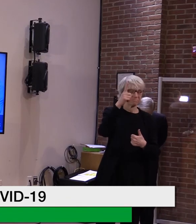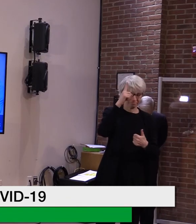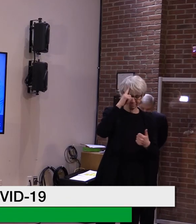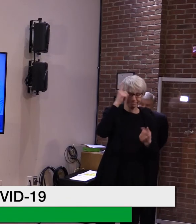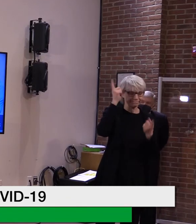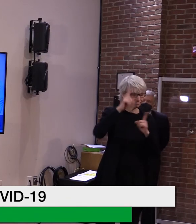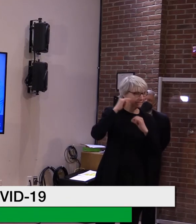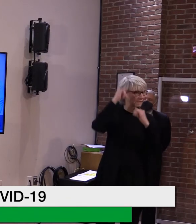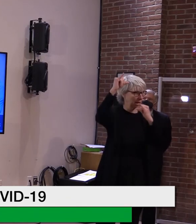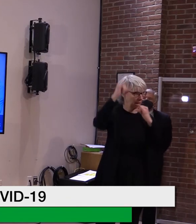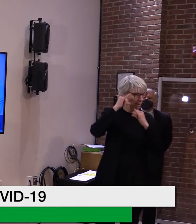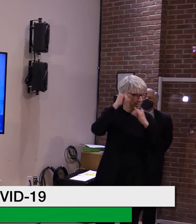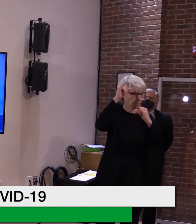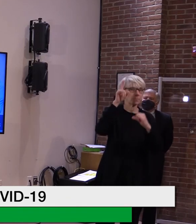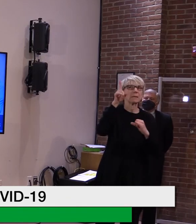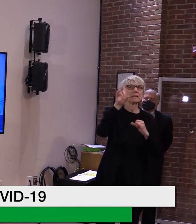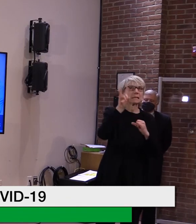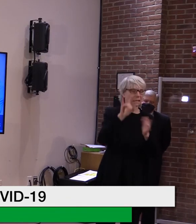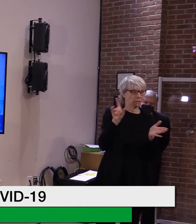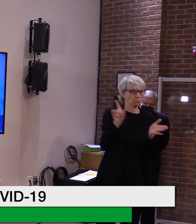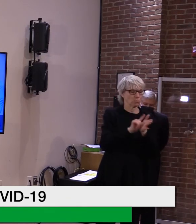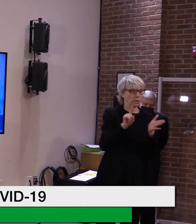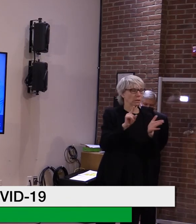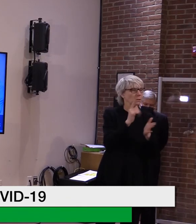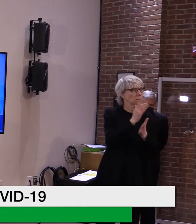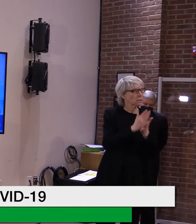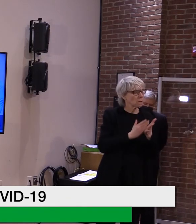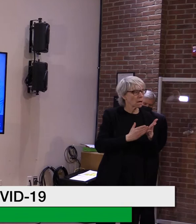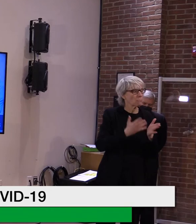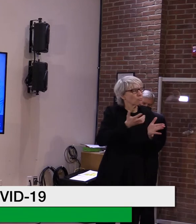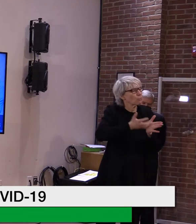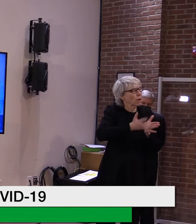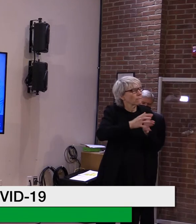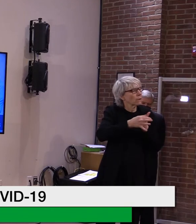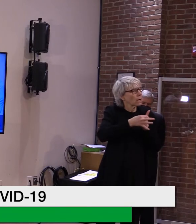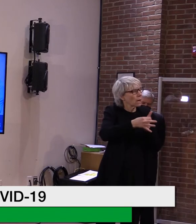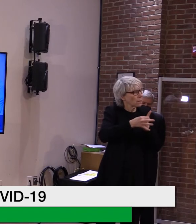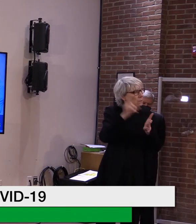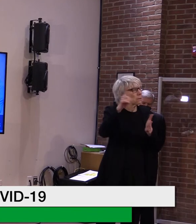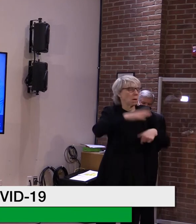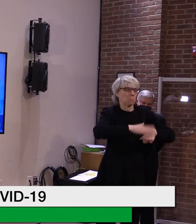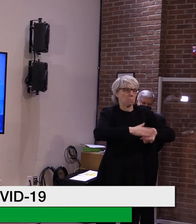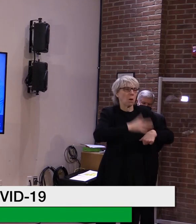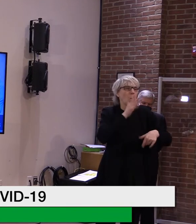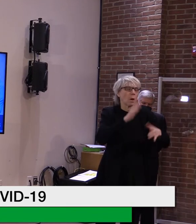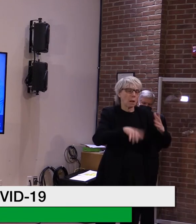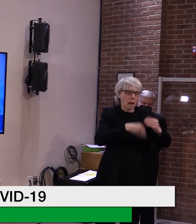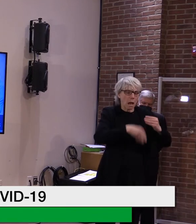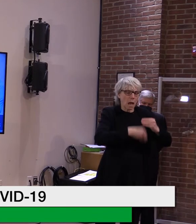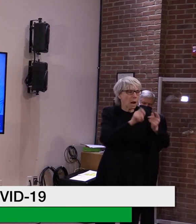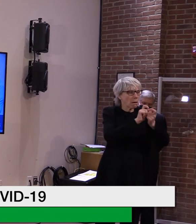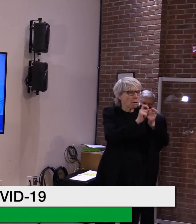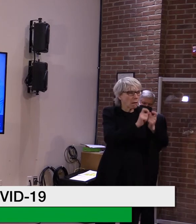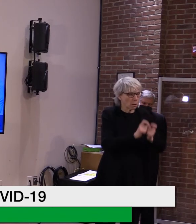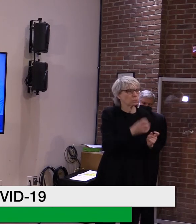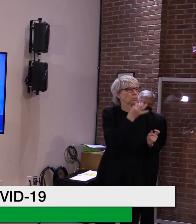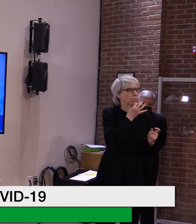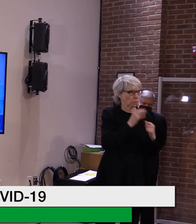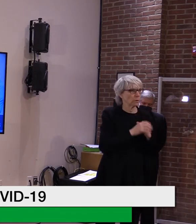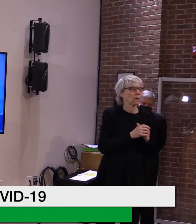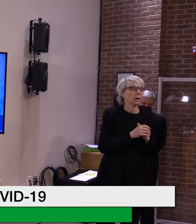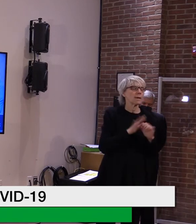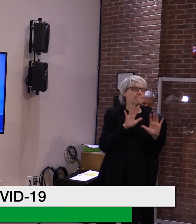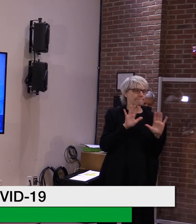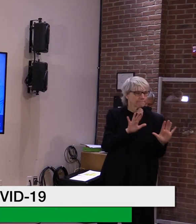and they had put out some preliminary guidance but said that there will probably be some changes coming. Um, so we need to be a little bit